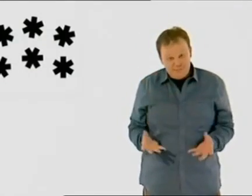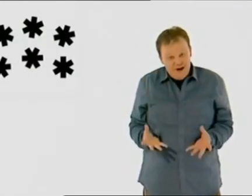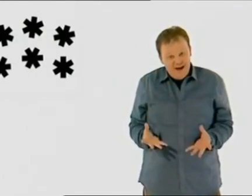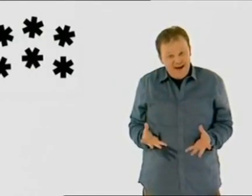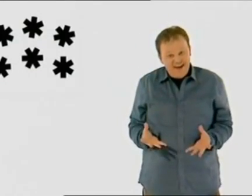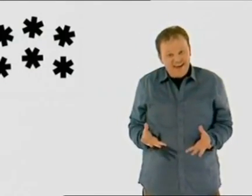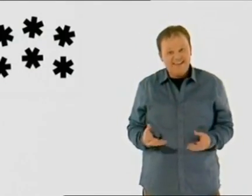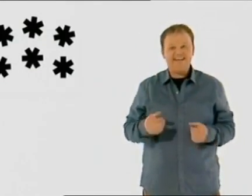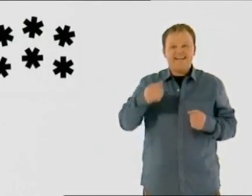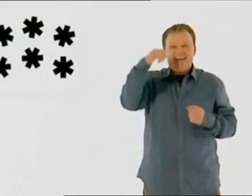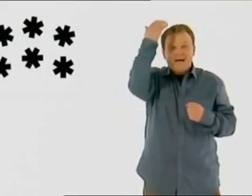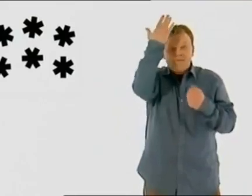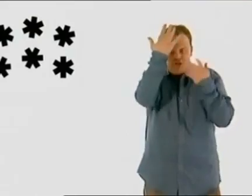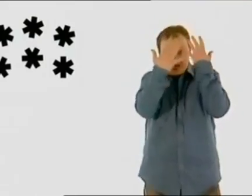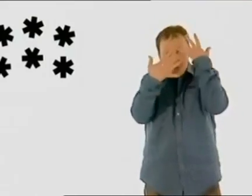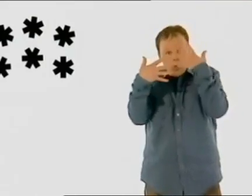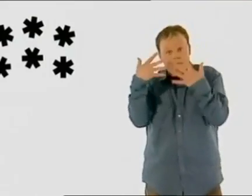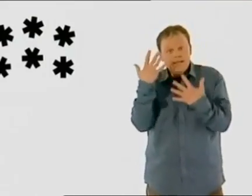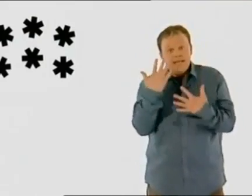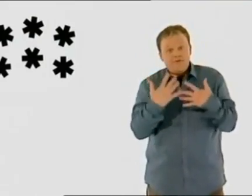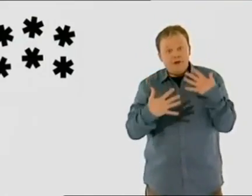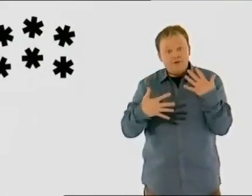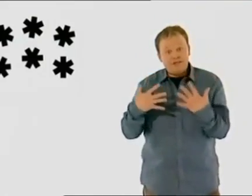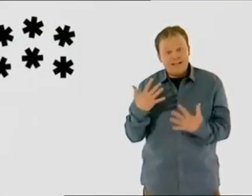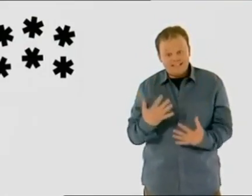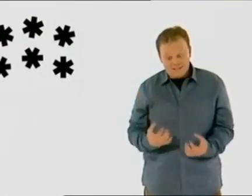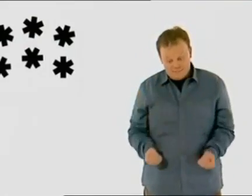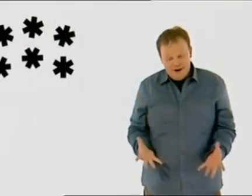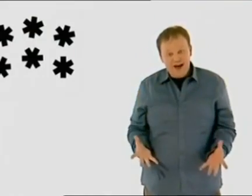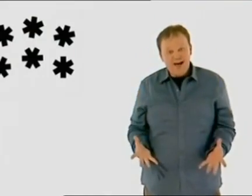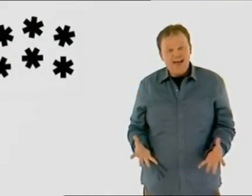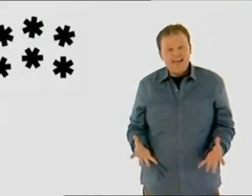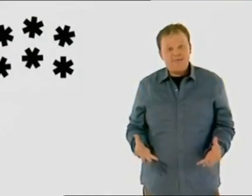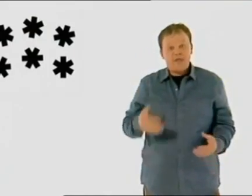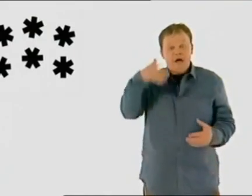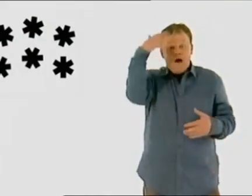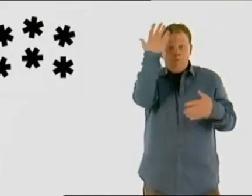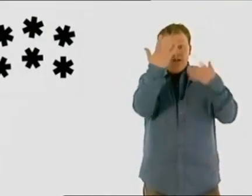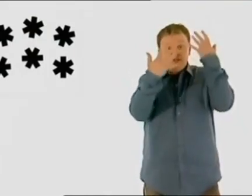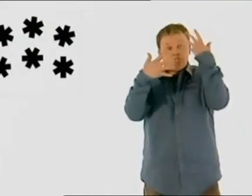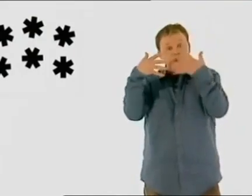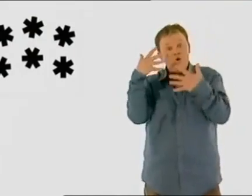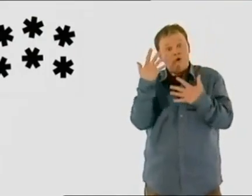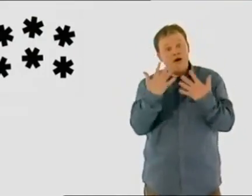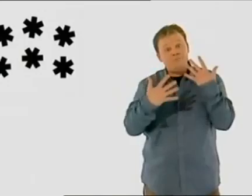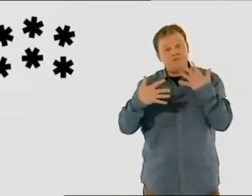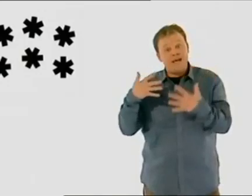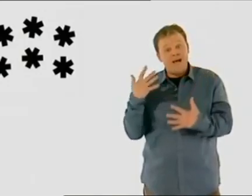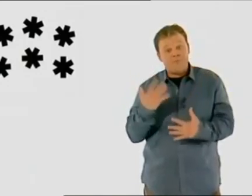bright. Here comes the snow, it floats and glistens bright. And when the snow comes down,